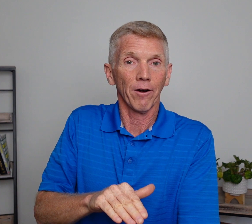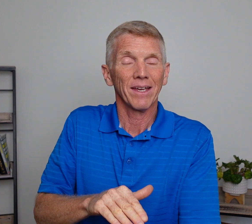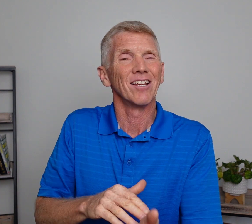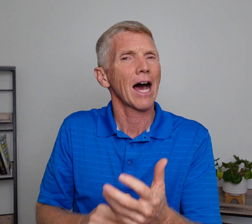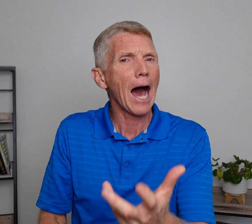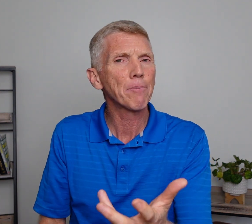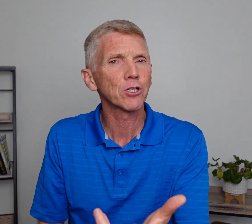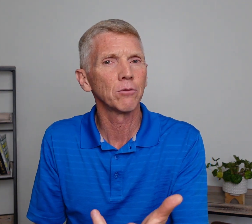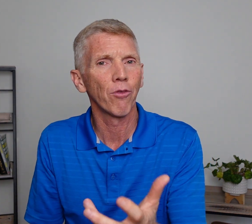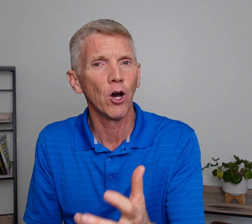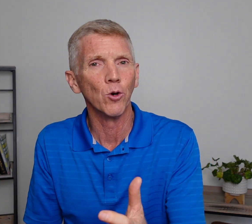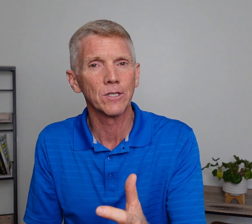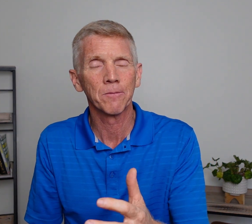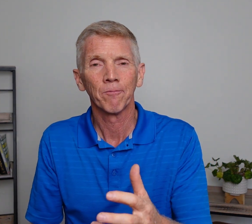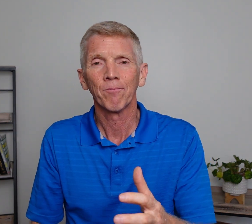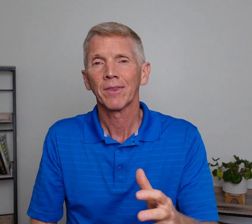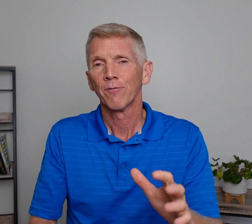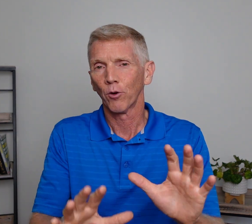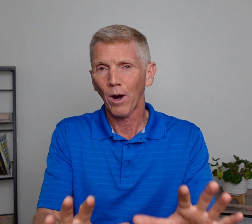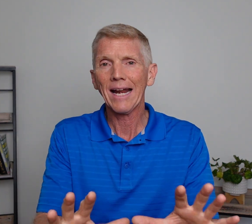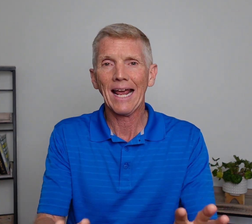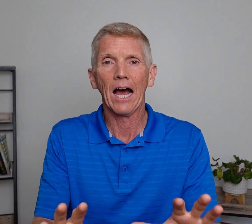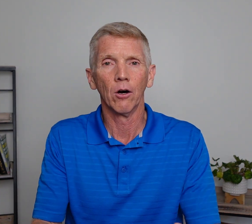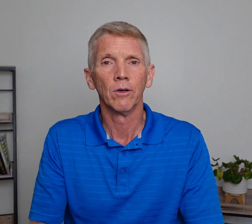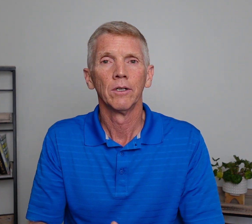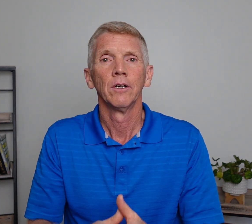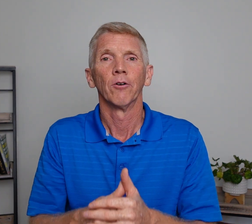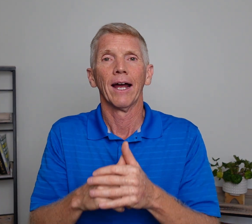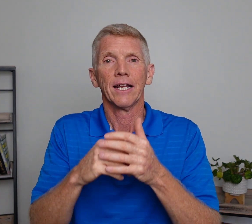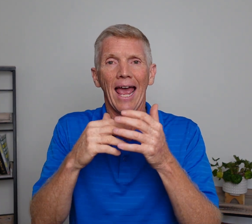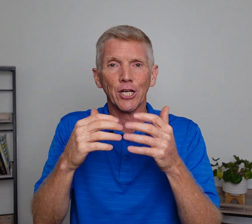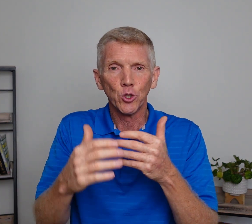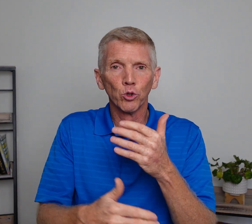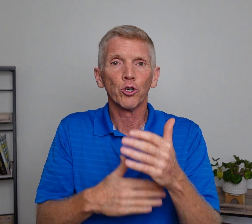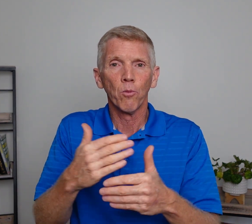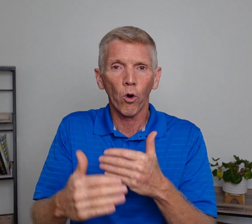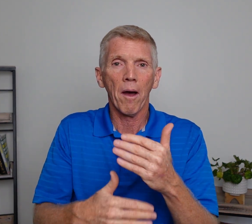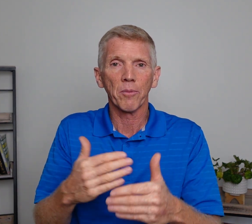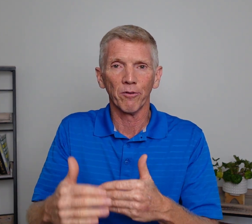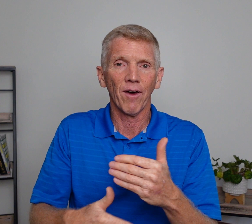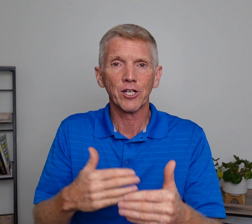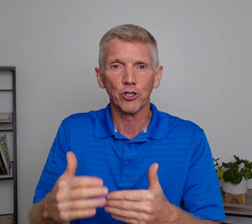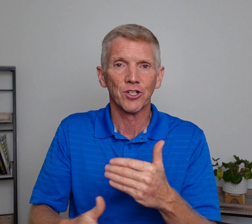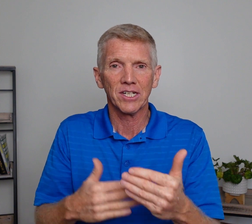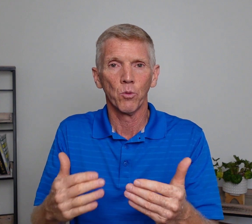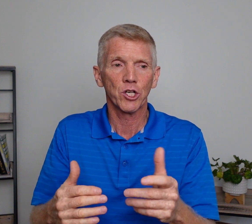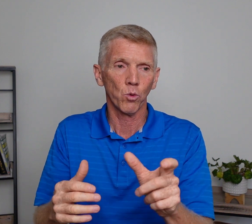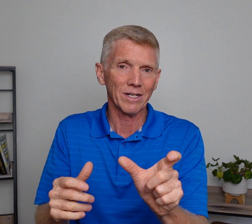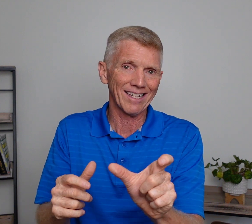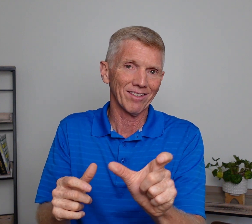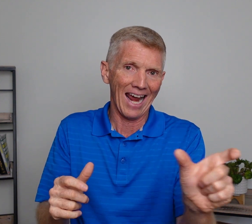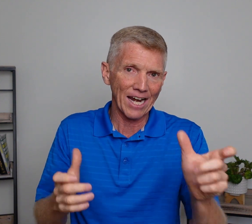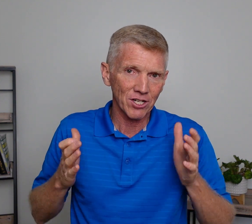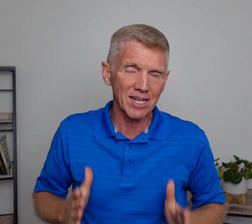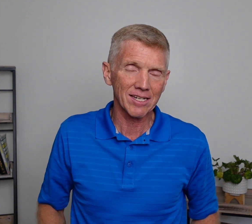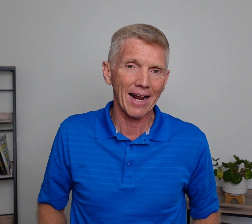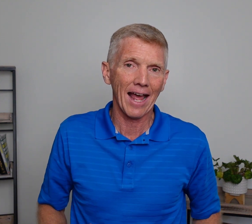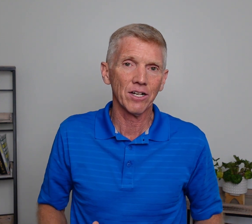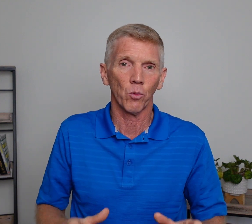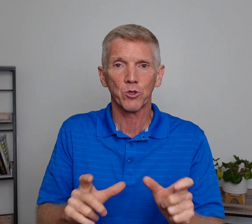it. It's optional of those. For right now, right? As you learn more about the profession, you'll see which ones get the agency sign added and which